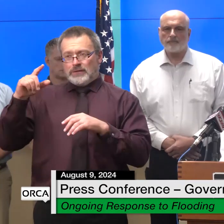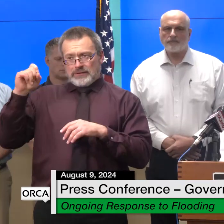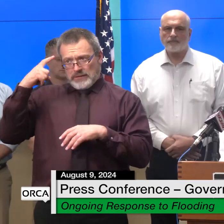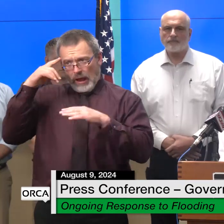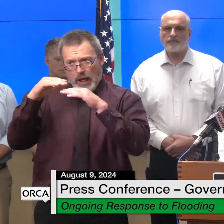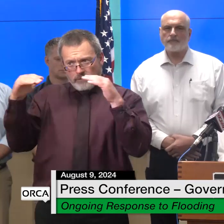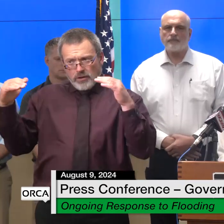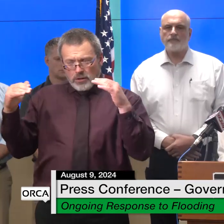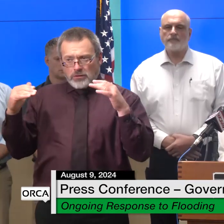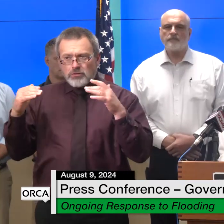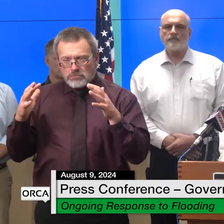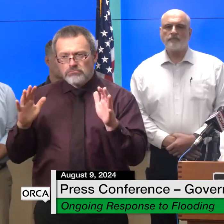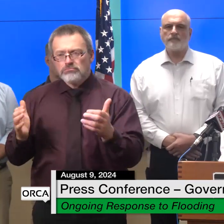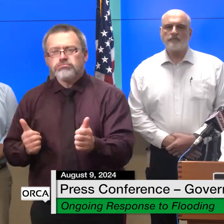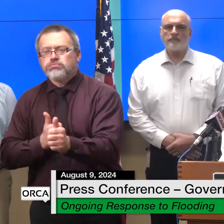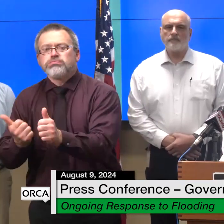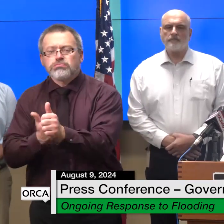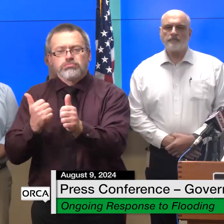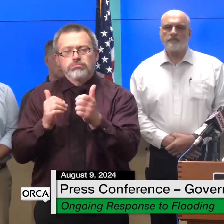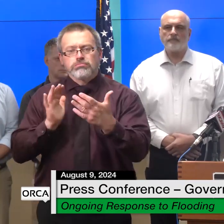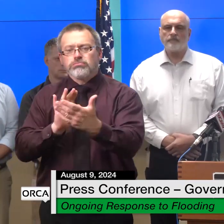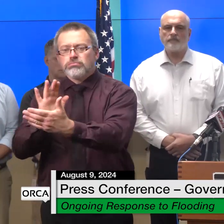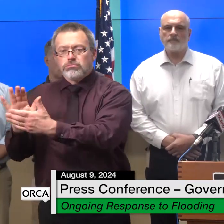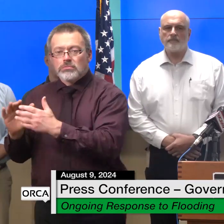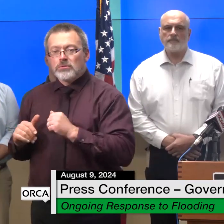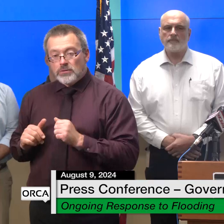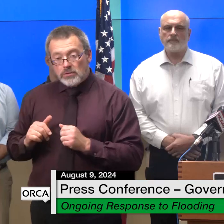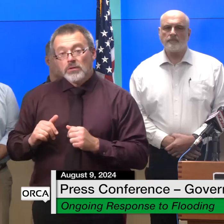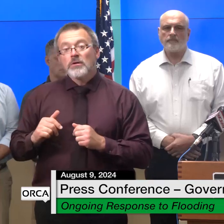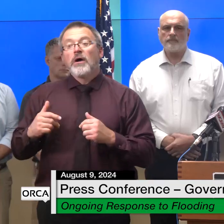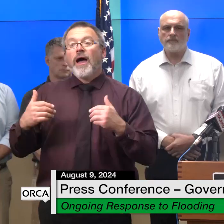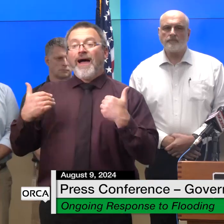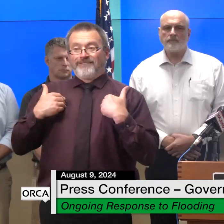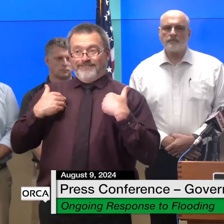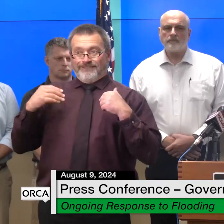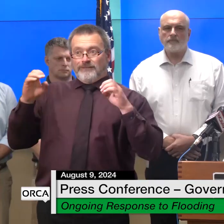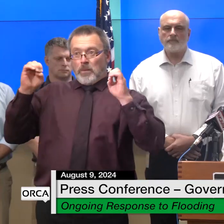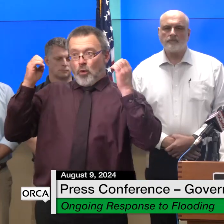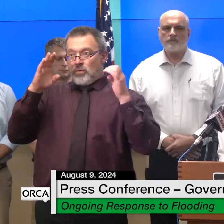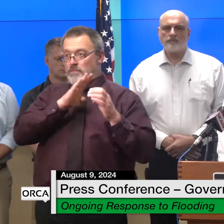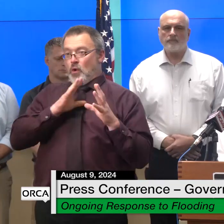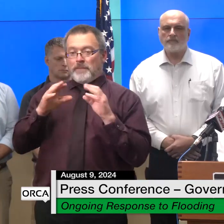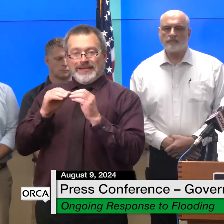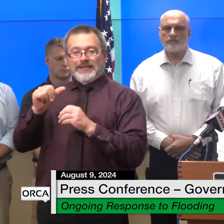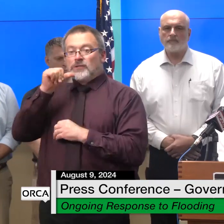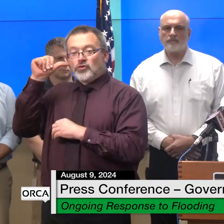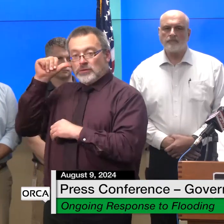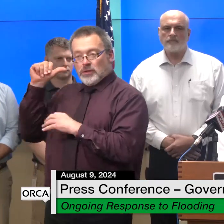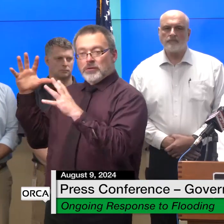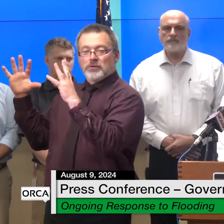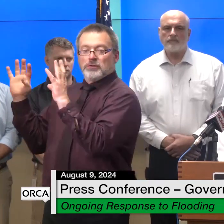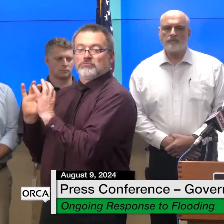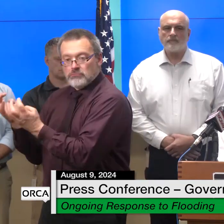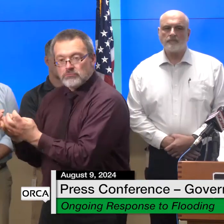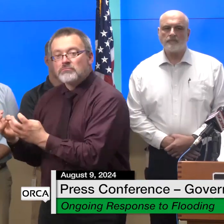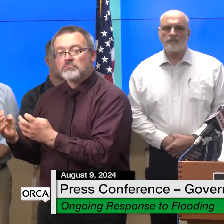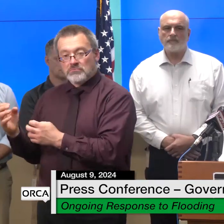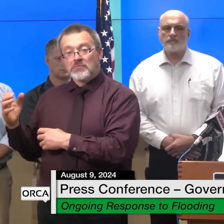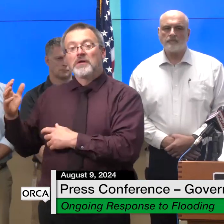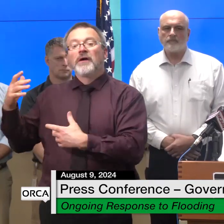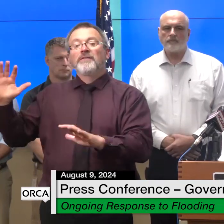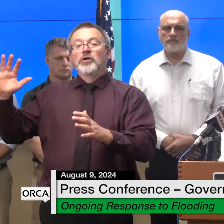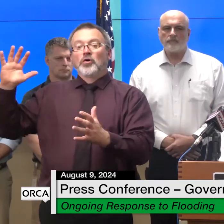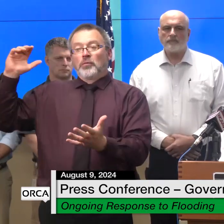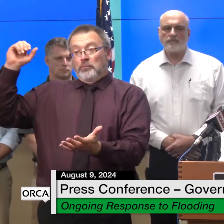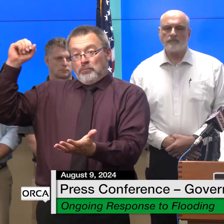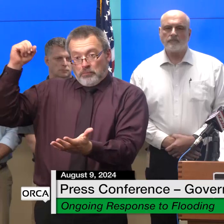made up of four legislators and myself as chair we approved additional funds for the business emergency grant